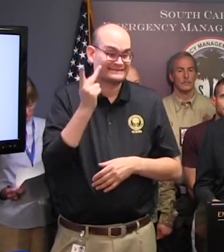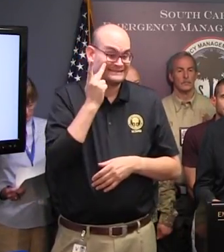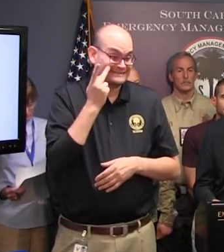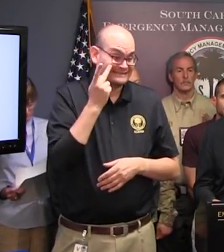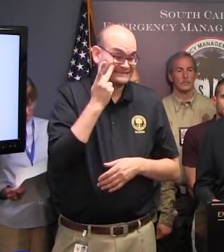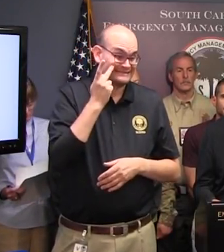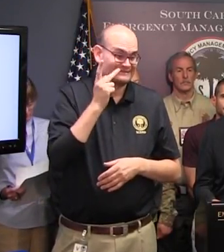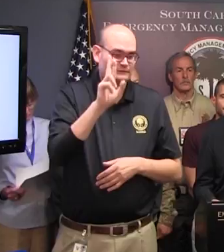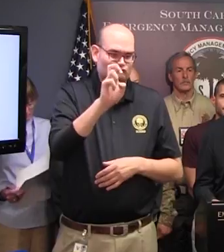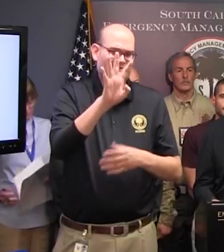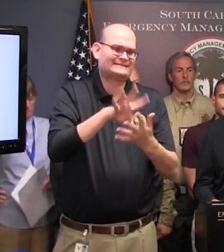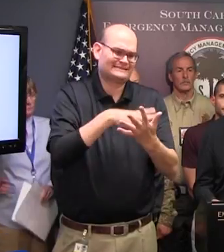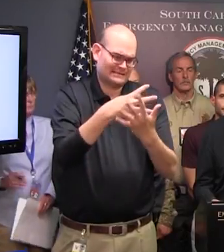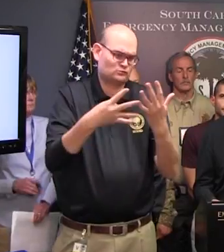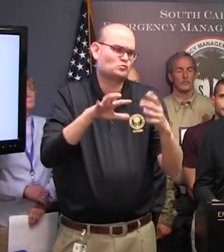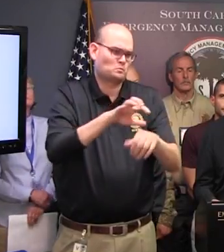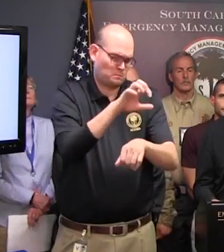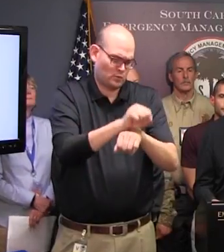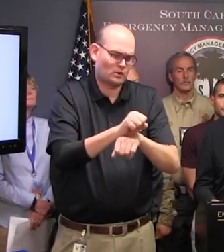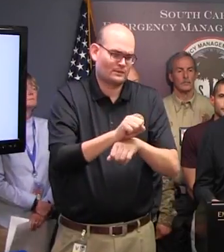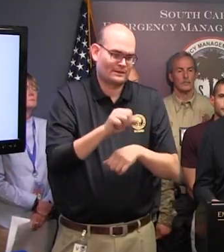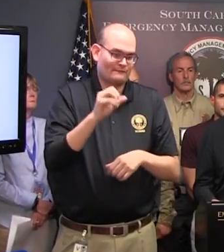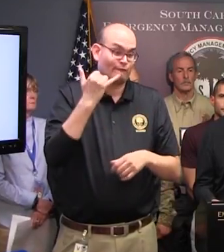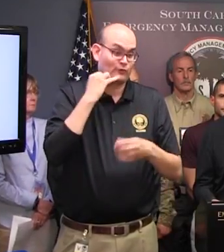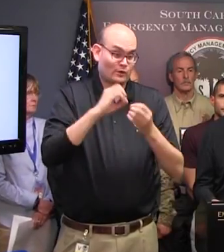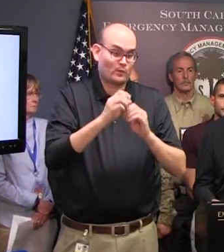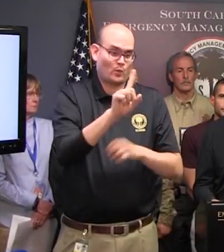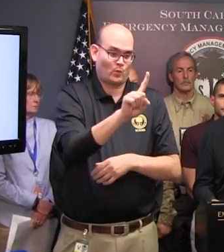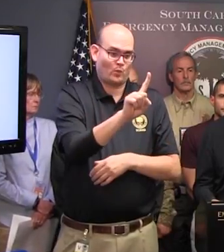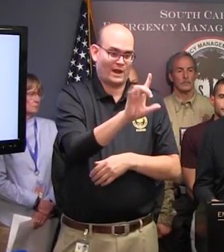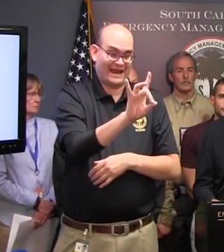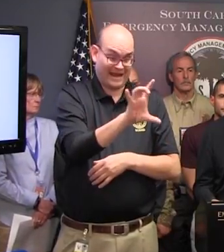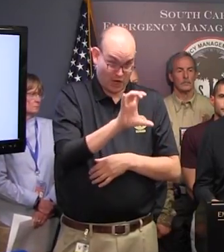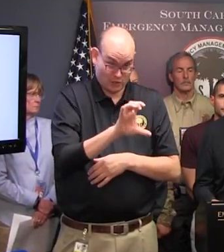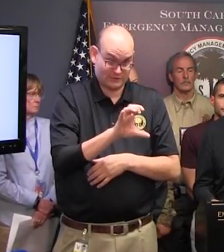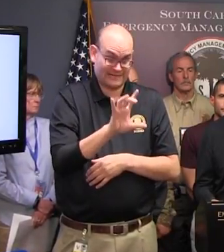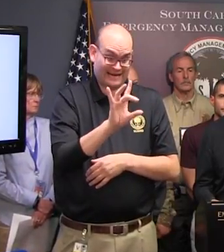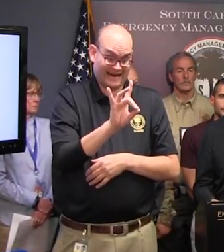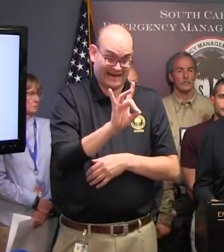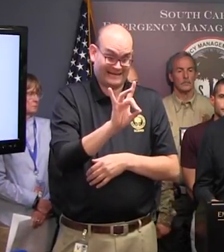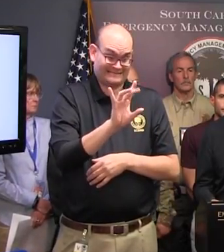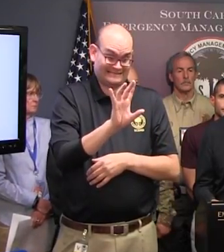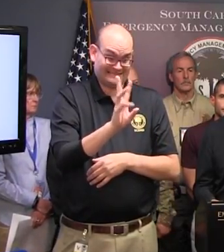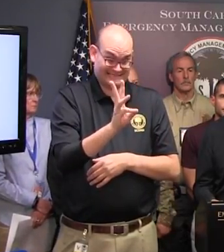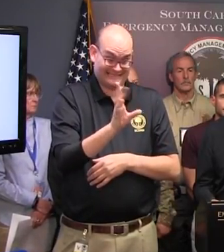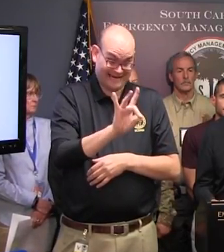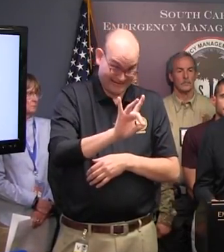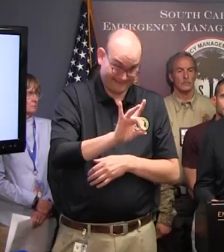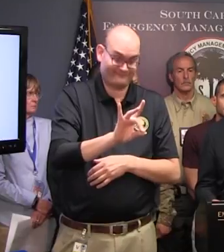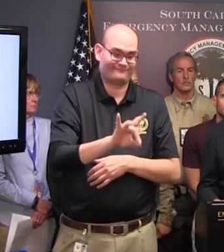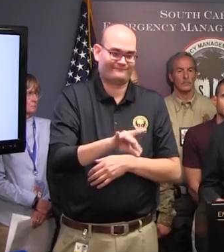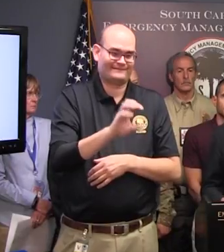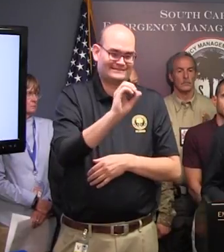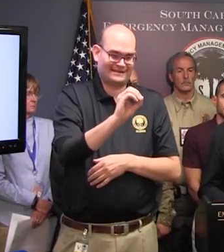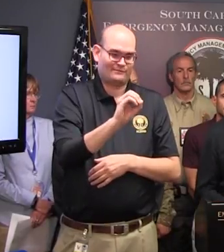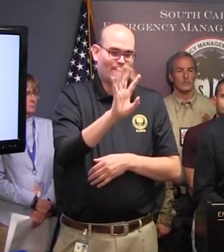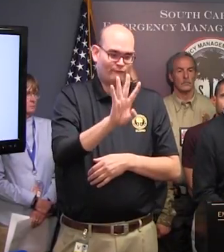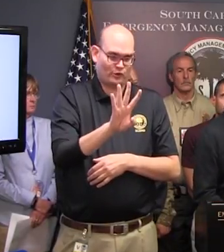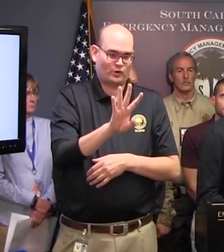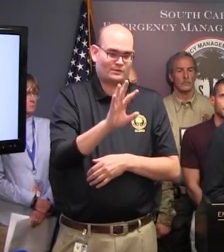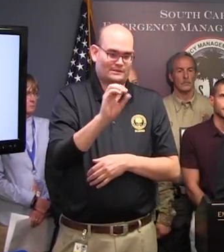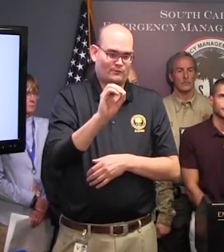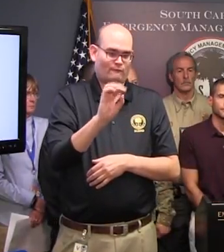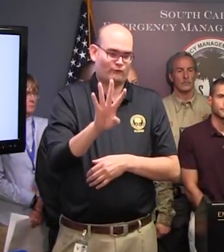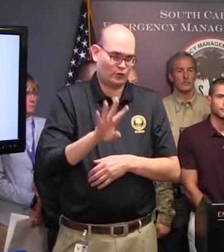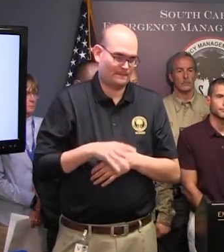reschedule their appointments. And that number is 1-800-868-0404. Thank you. Thank